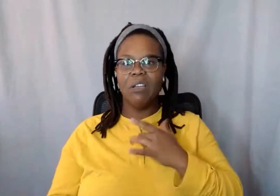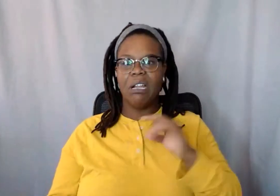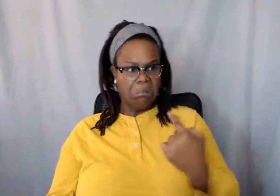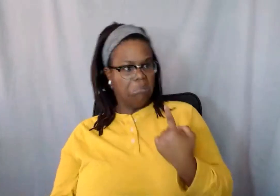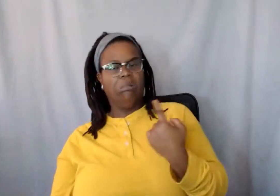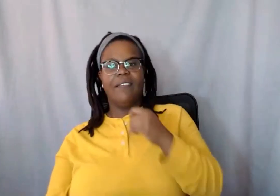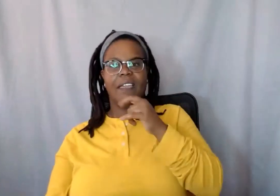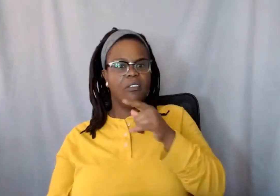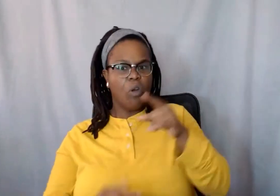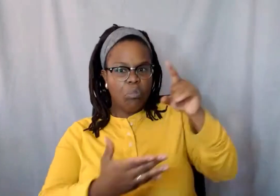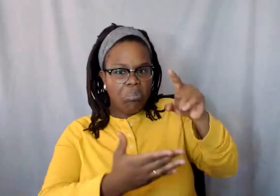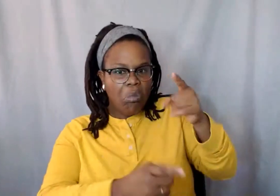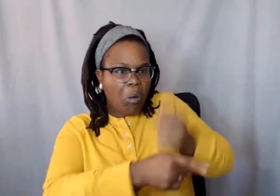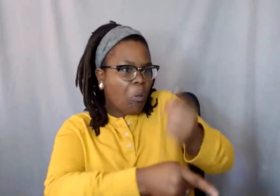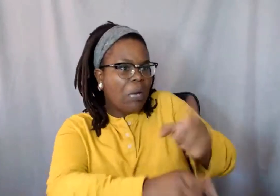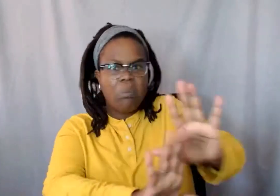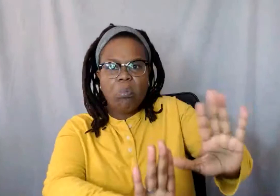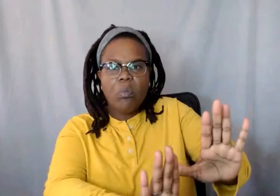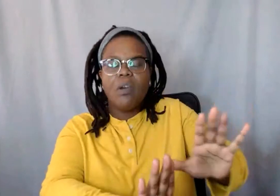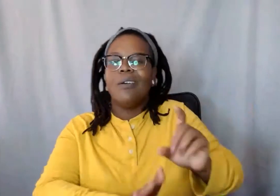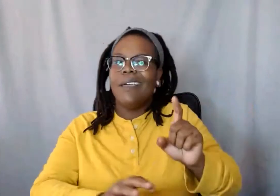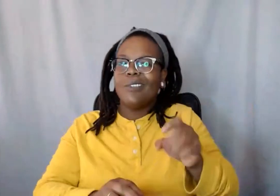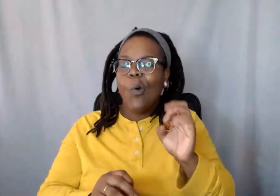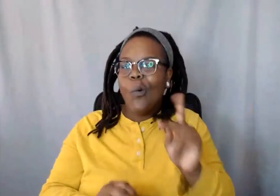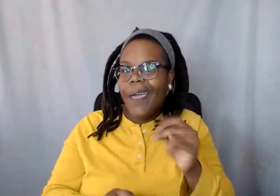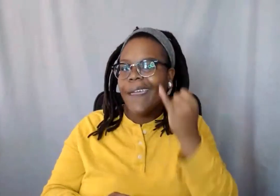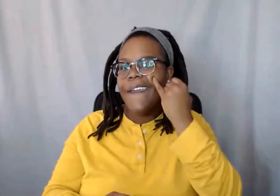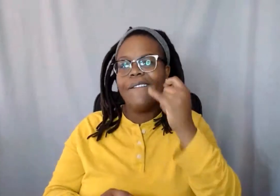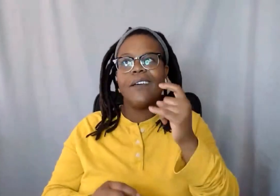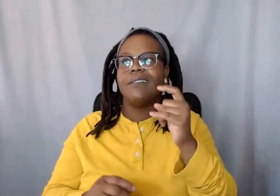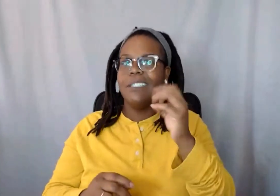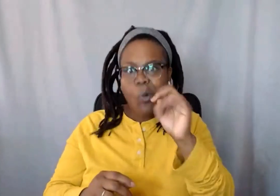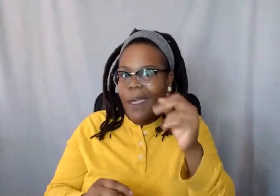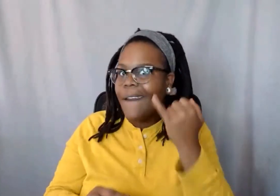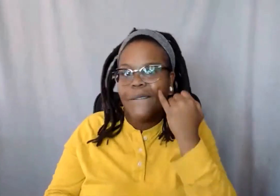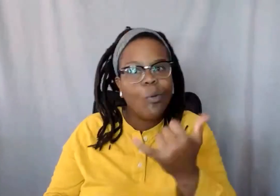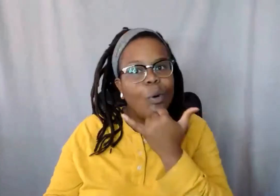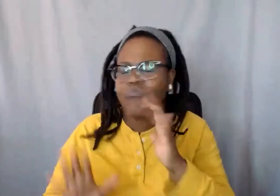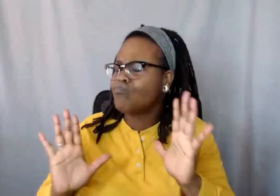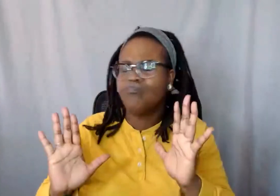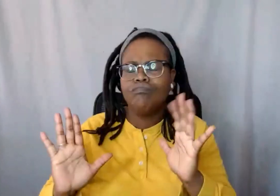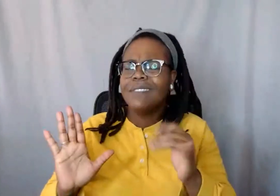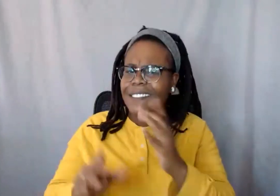teach people that it's okay to be wrong, as long as you're willing to actually take the correction.